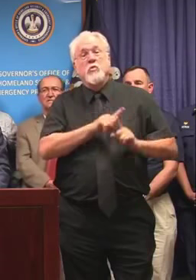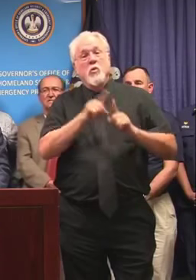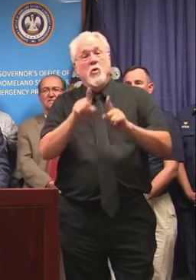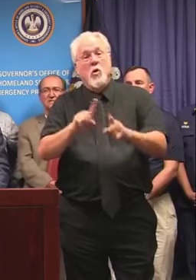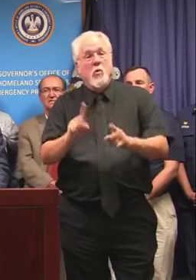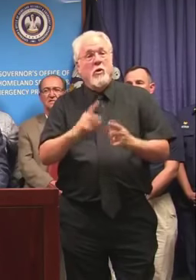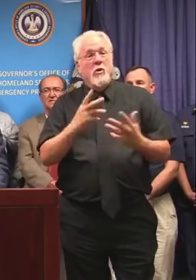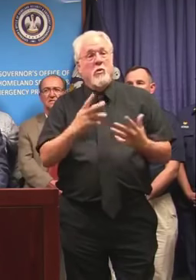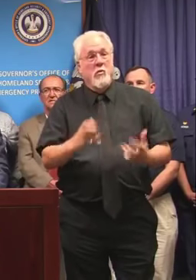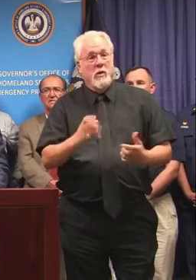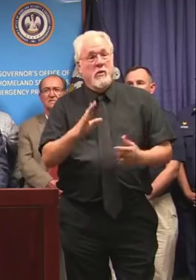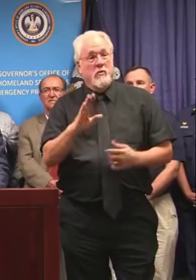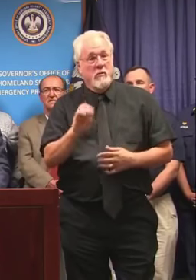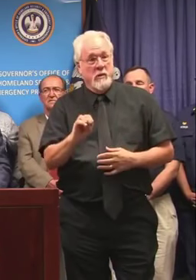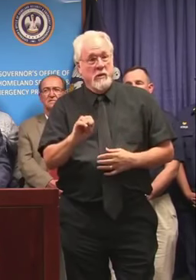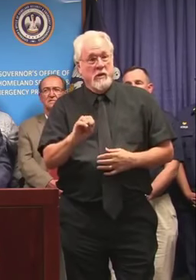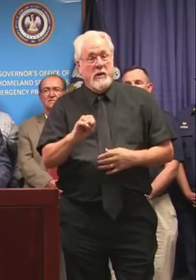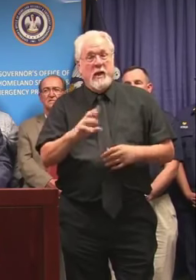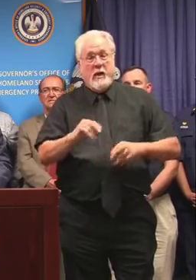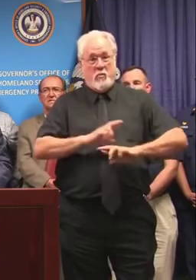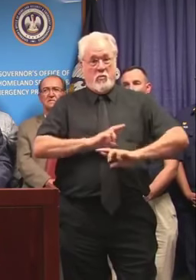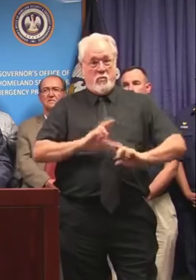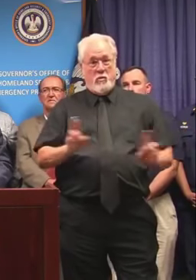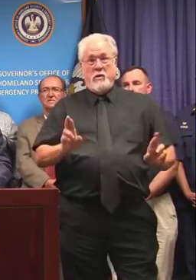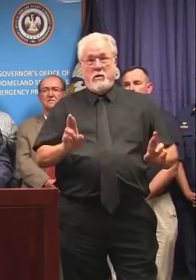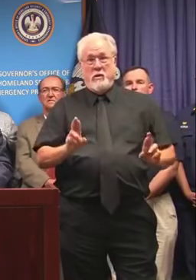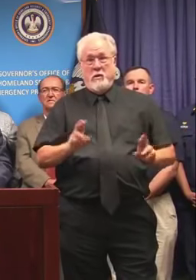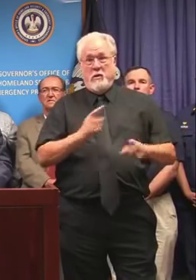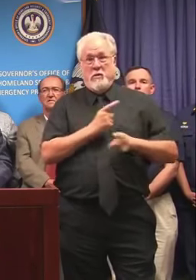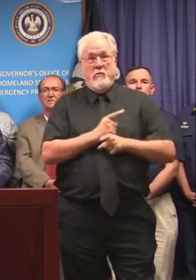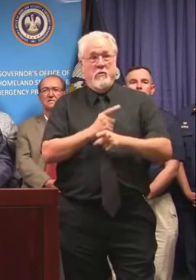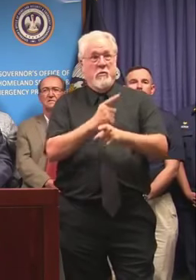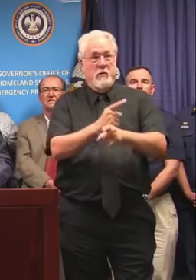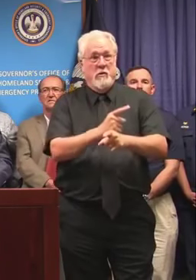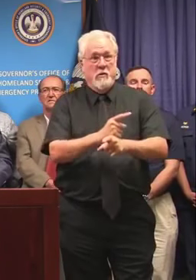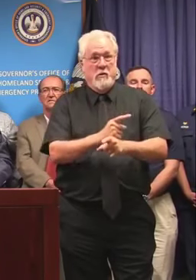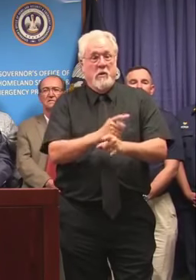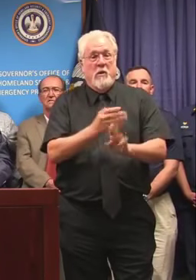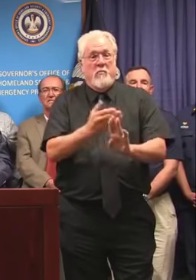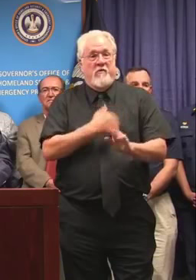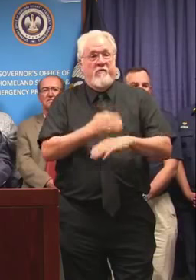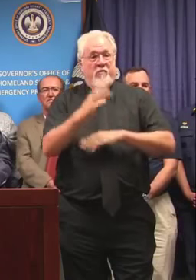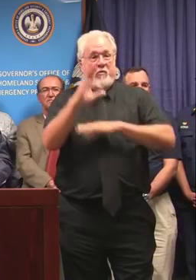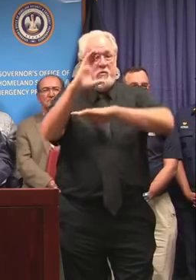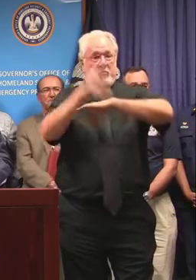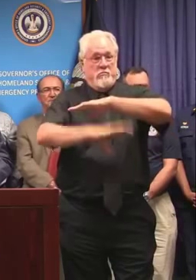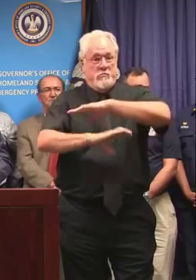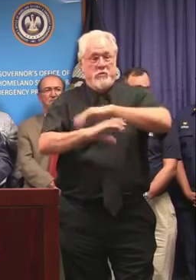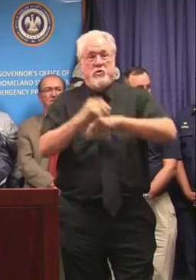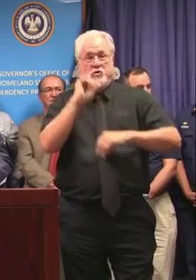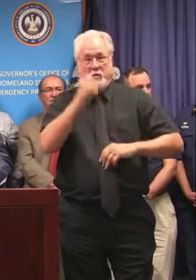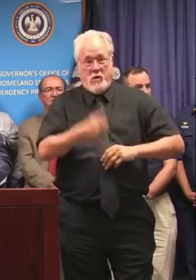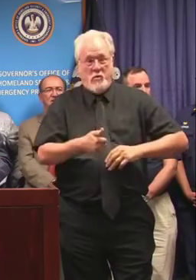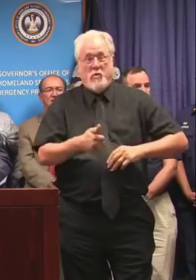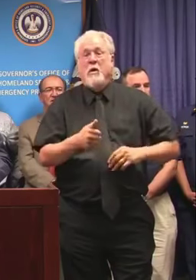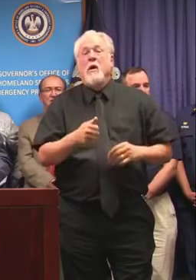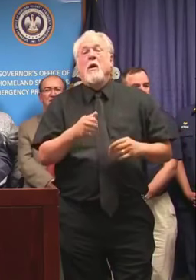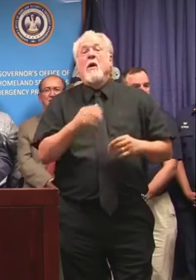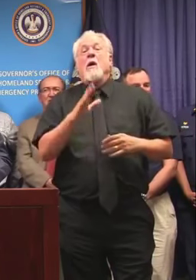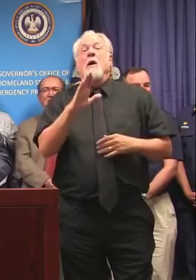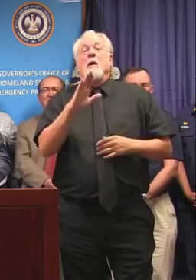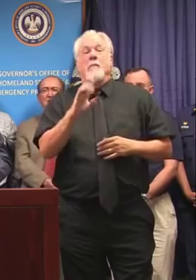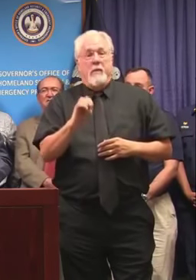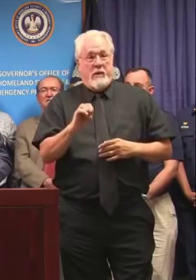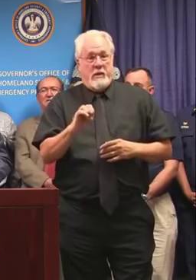they want to be when the storm hits and postured appropriately by dark tomorrow night. So we're asking everyone to be